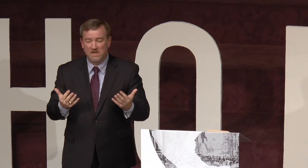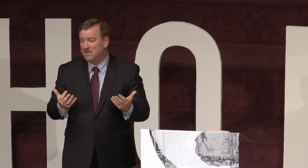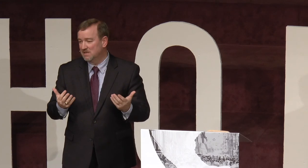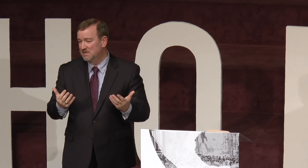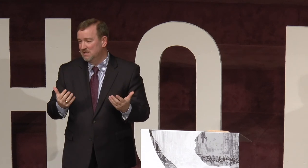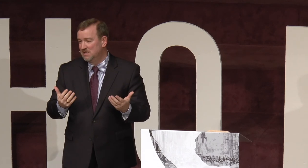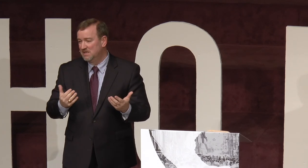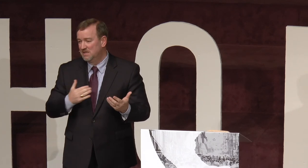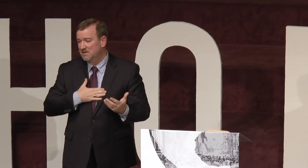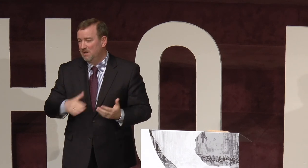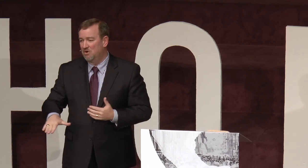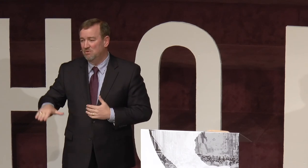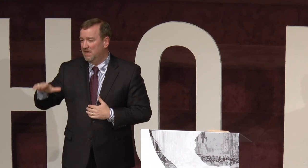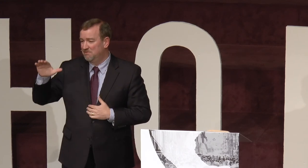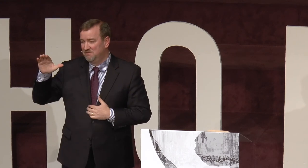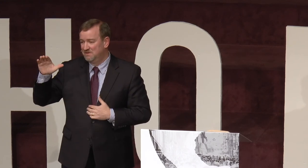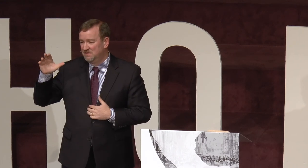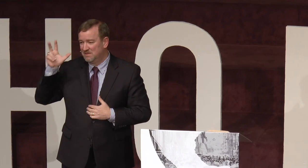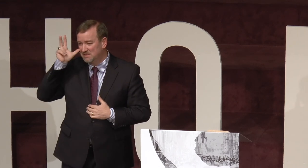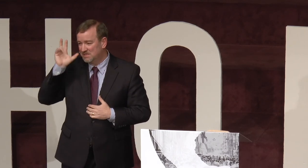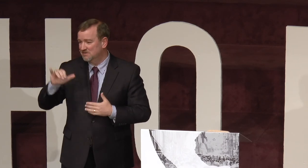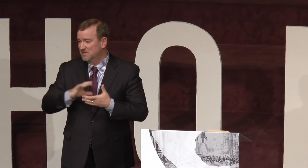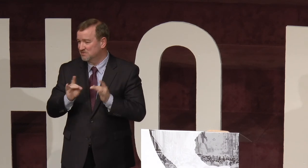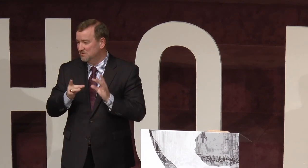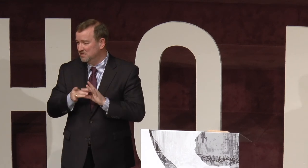waiting my whole life to hear that story.